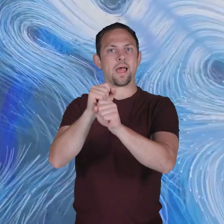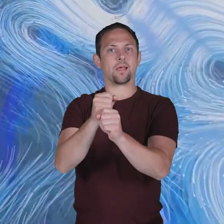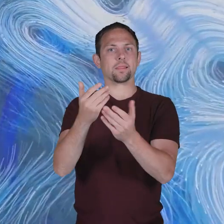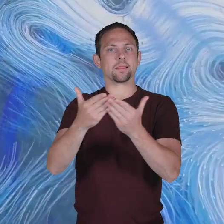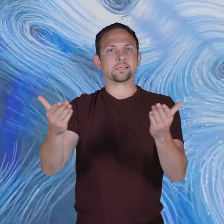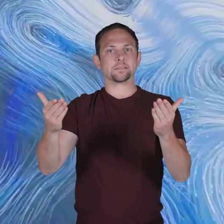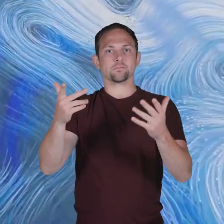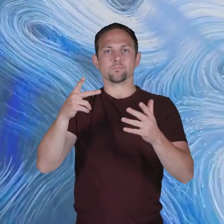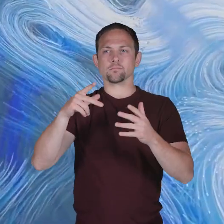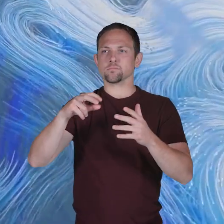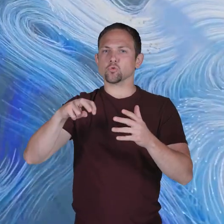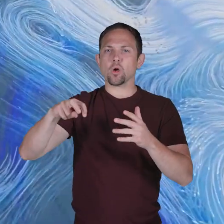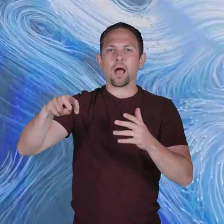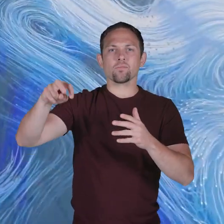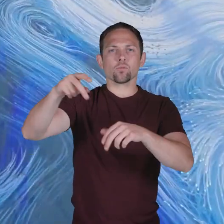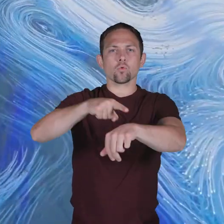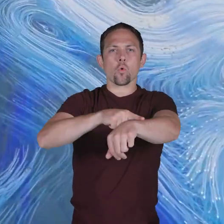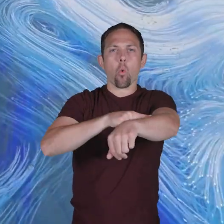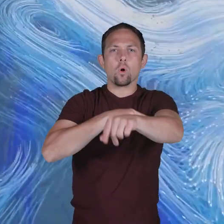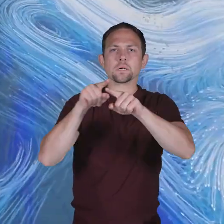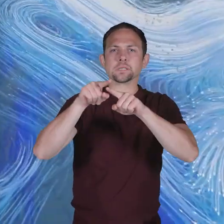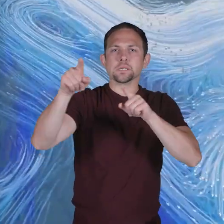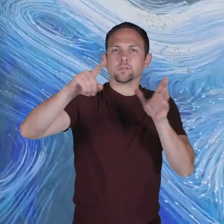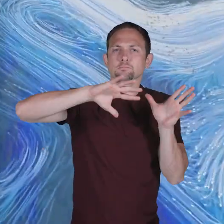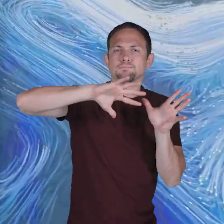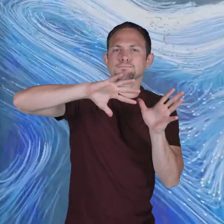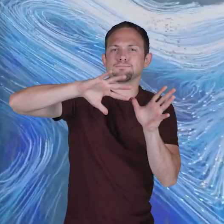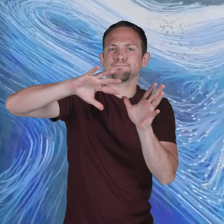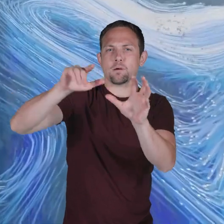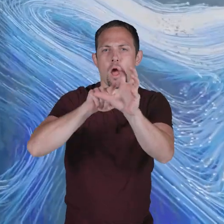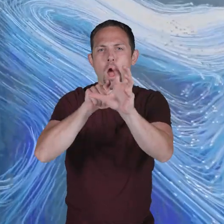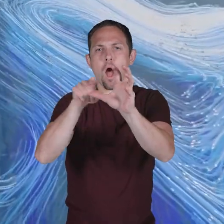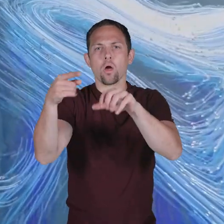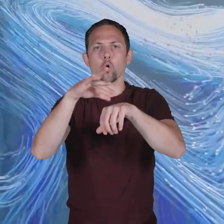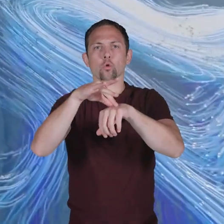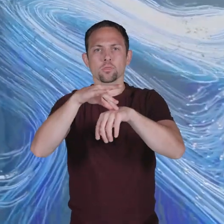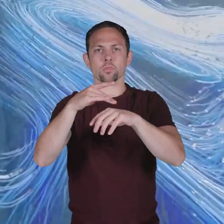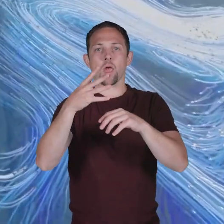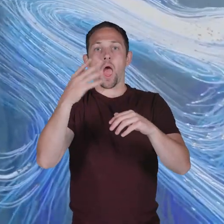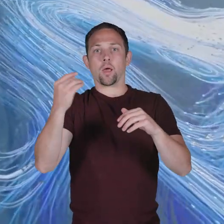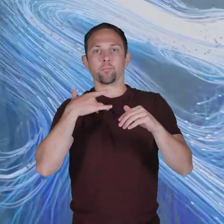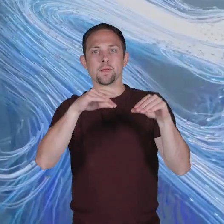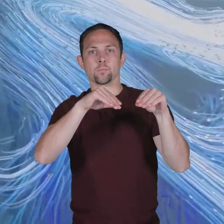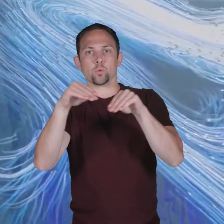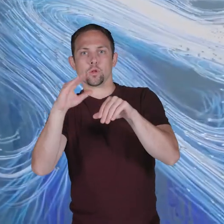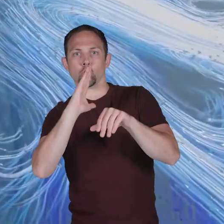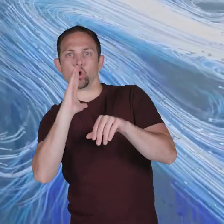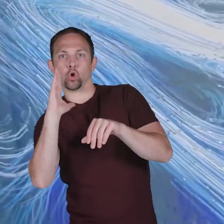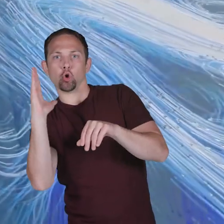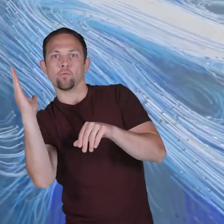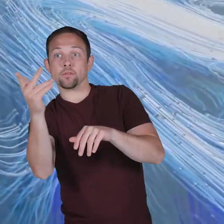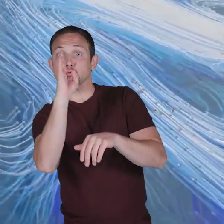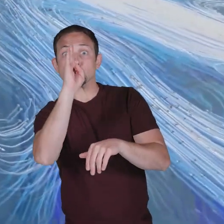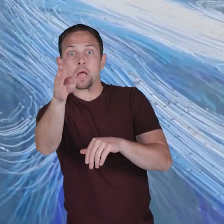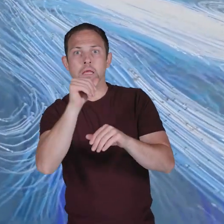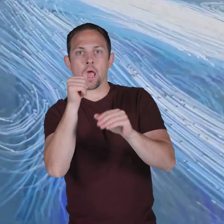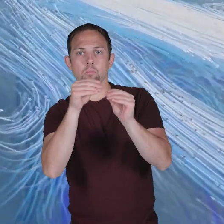traveling long distances around the Earth appear to move at a curve, rather than a straight line.